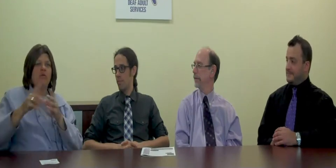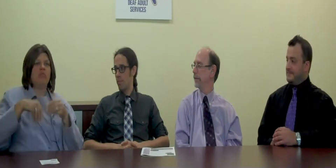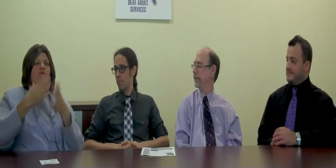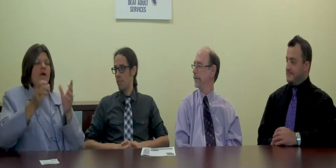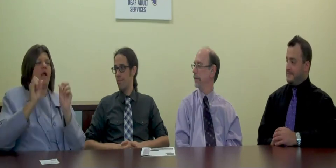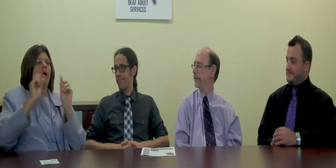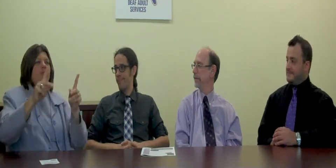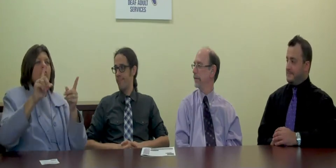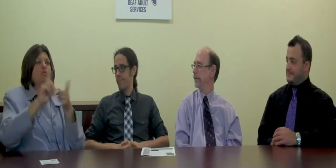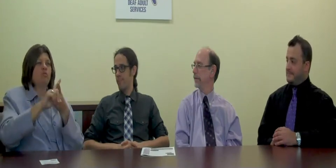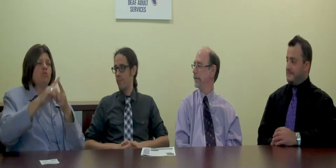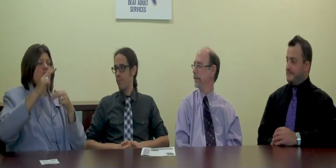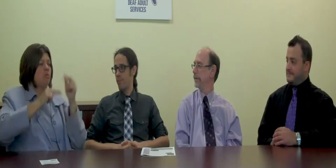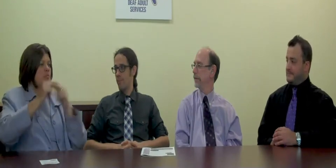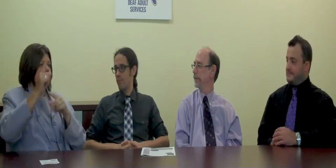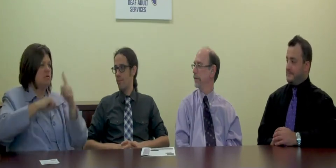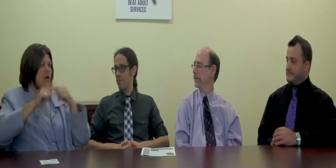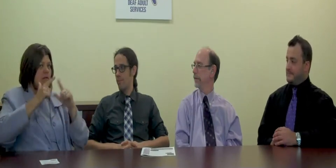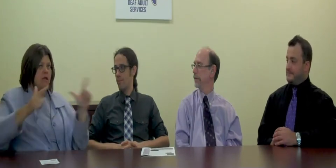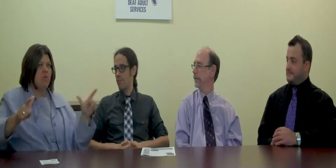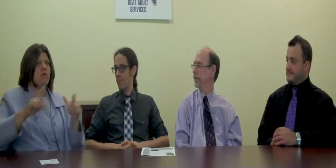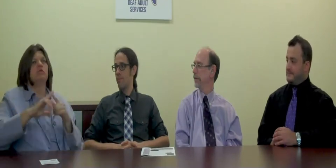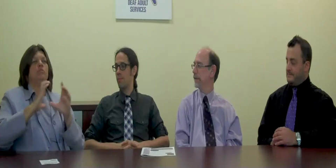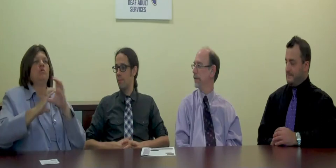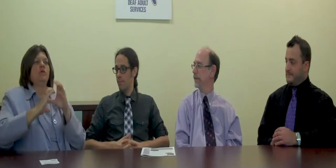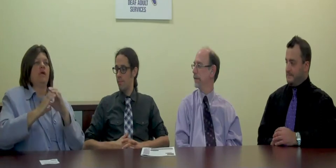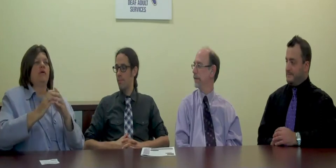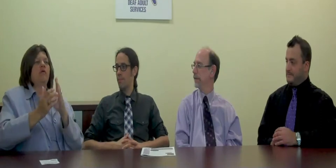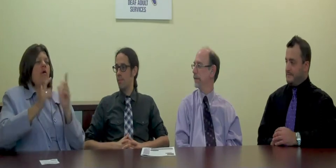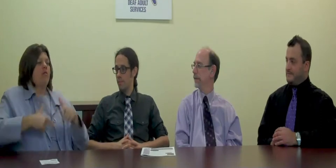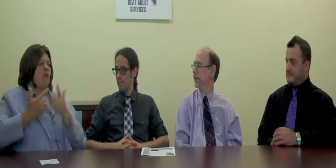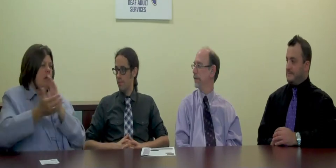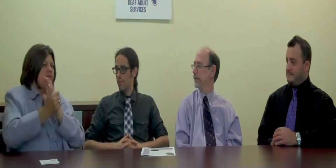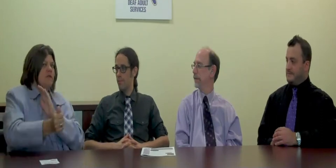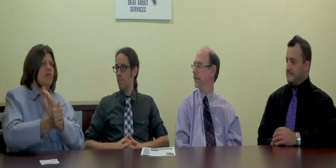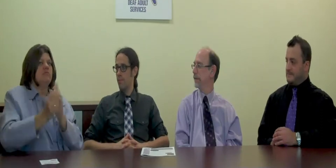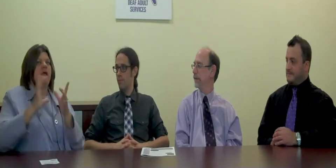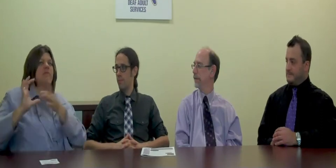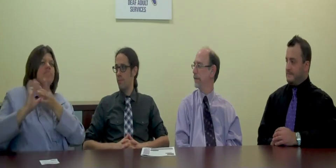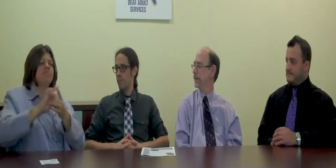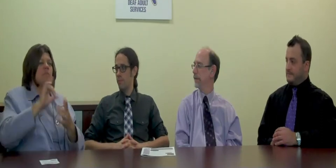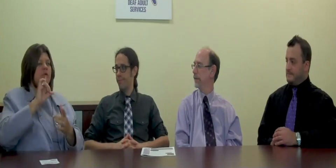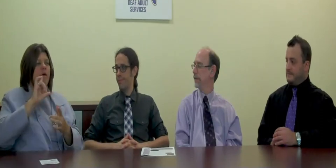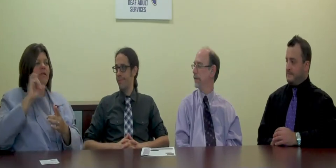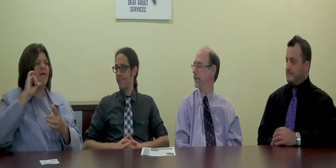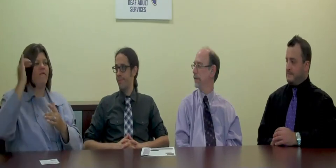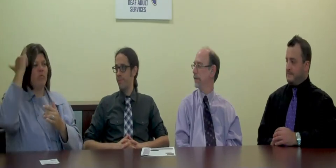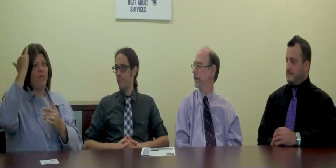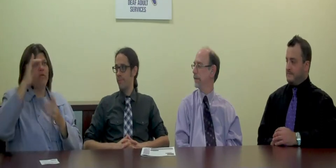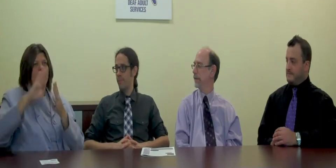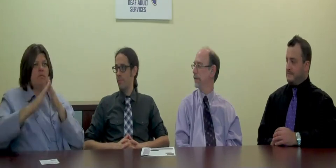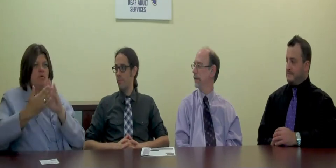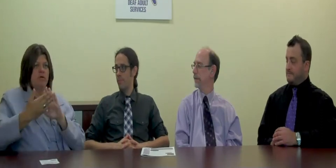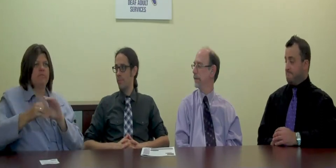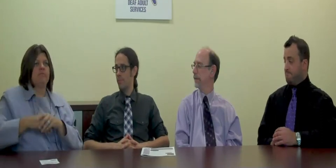providing them the opportunity to build sign language communication and life skills while connecting them with the Buffalo Deaf community.